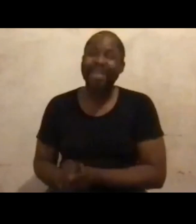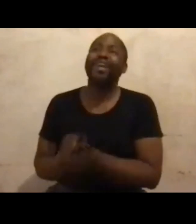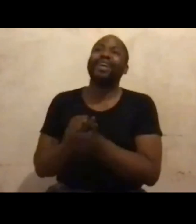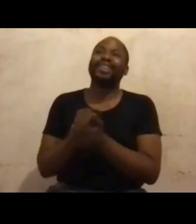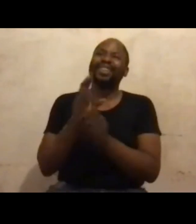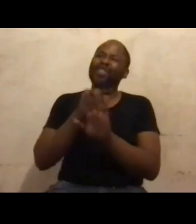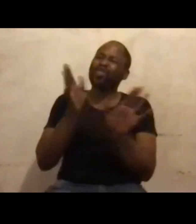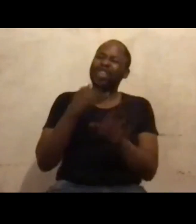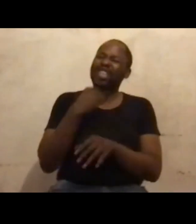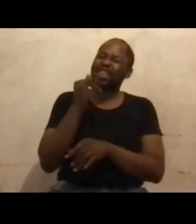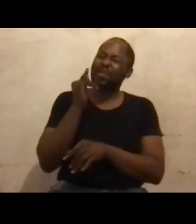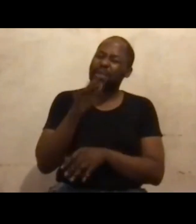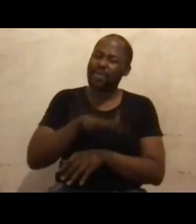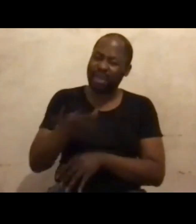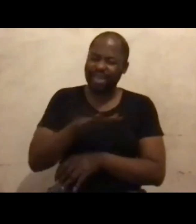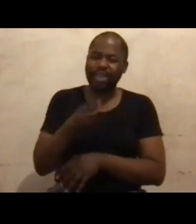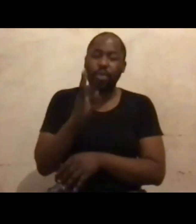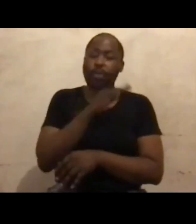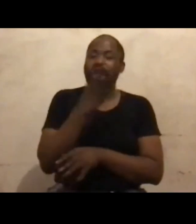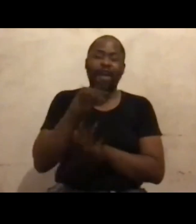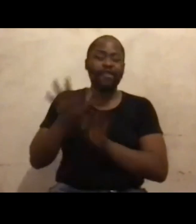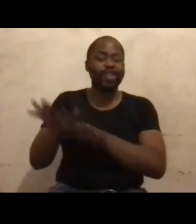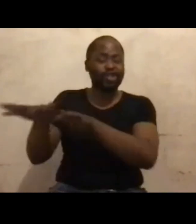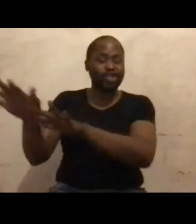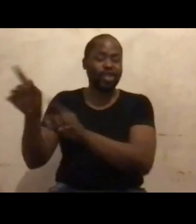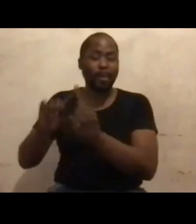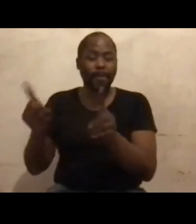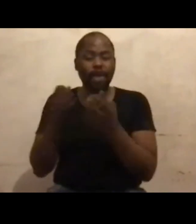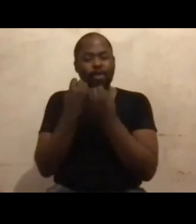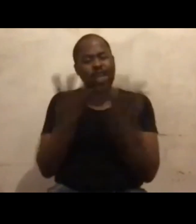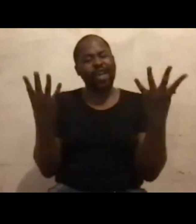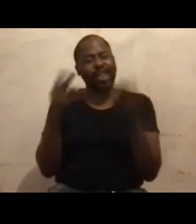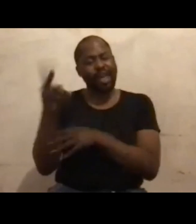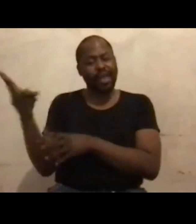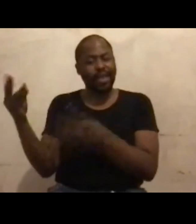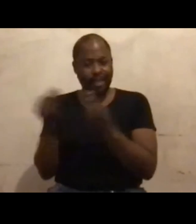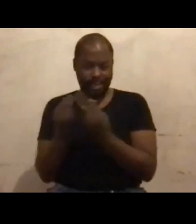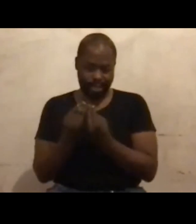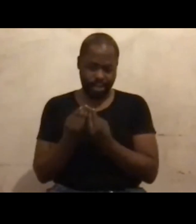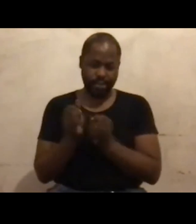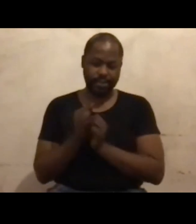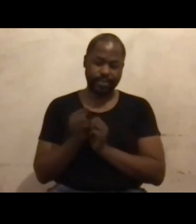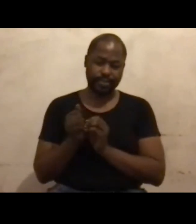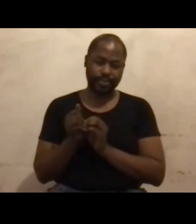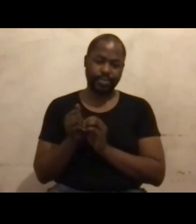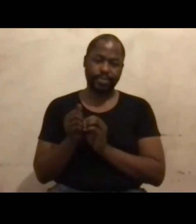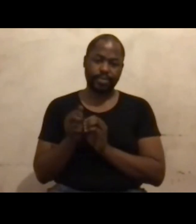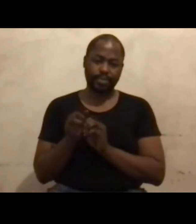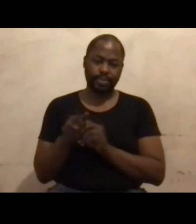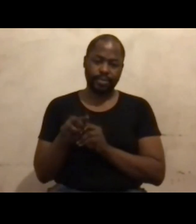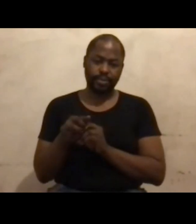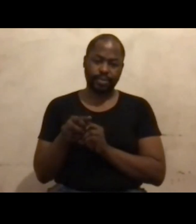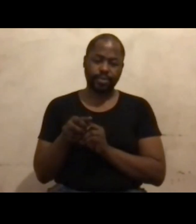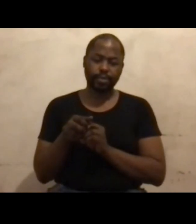We don't have a sea, but we have lots of other things. So we, among others, have the economy. So make some